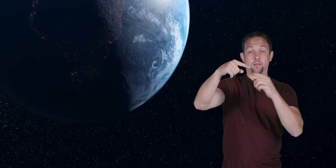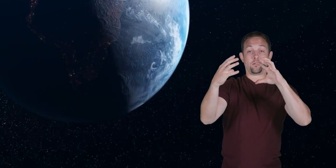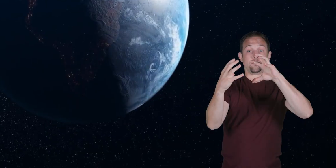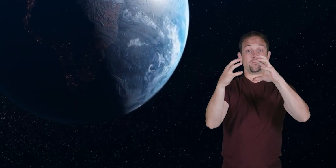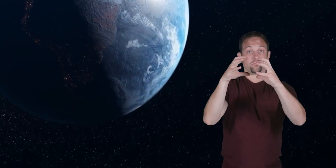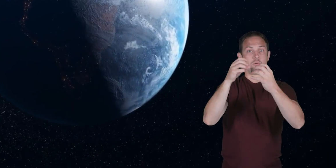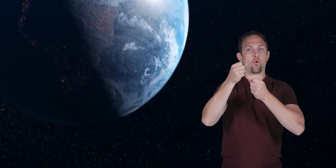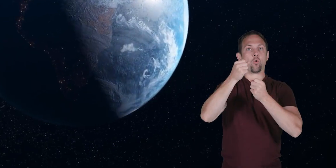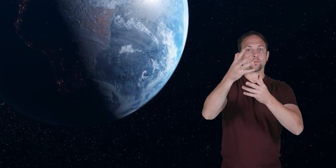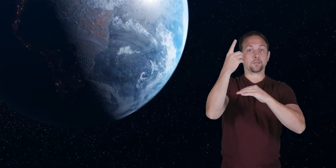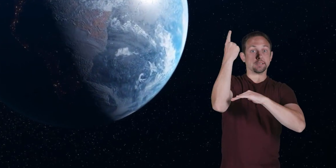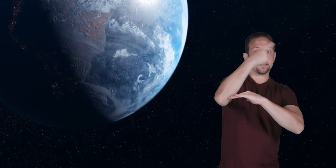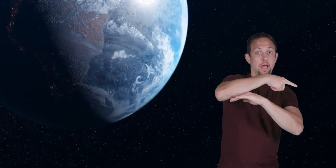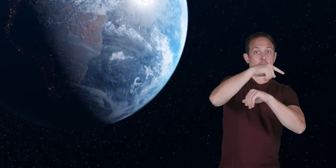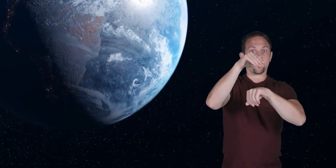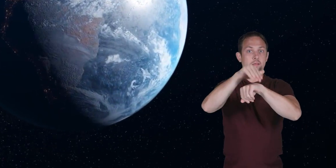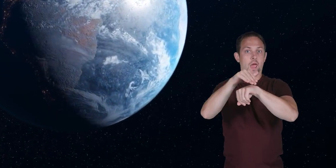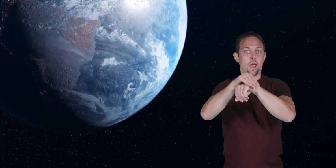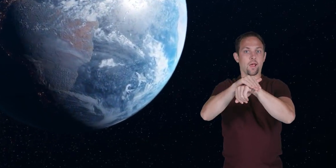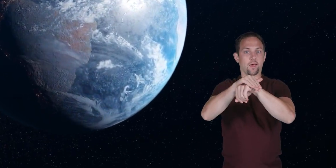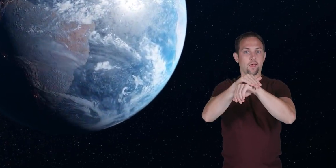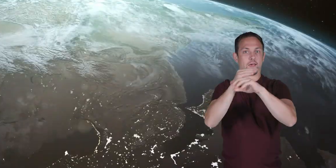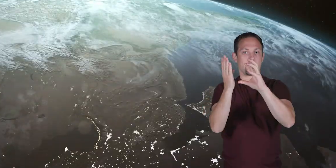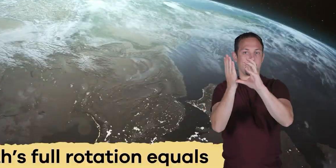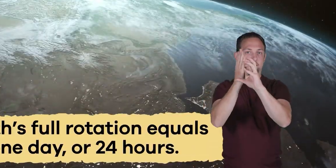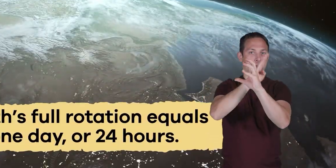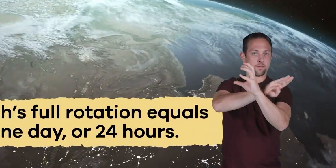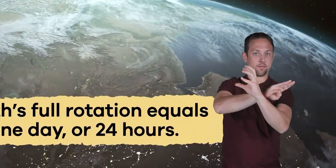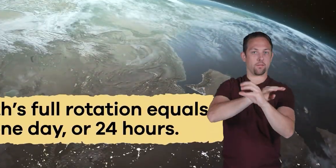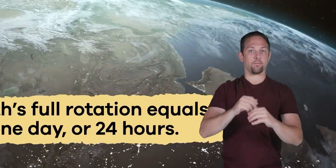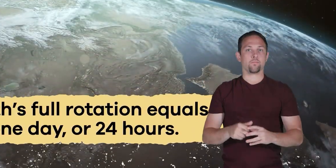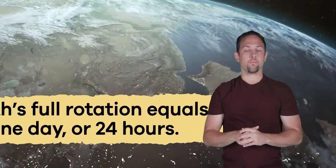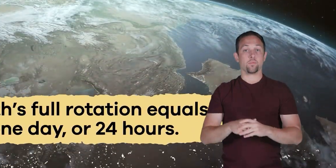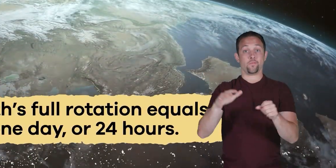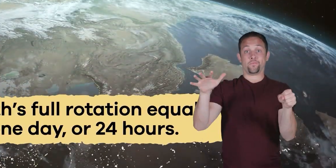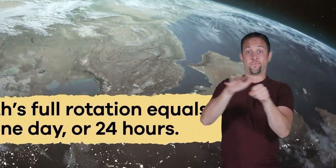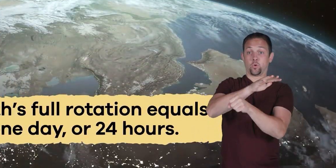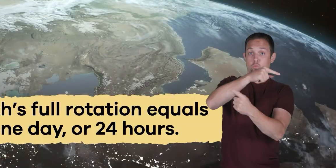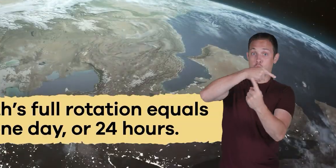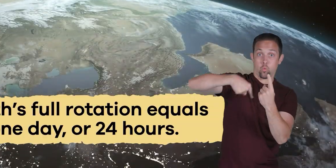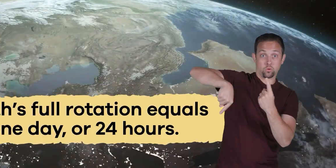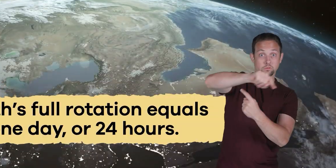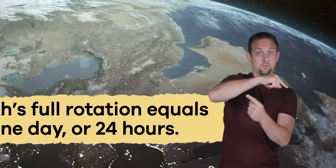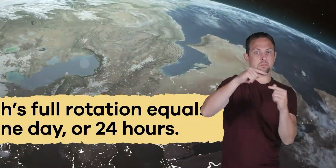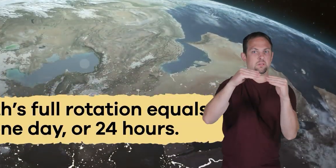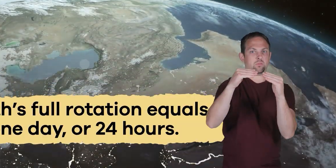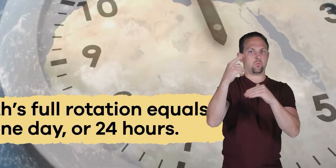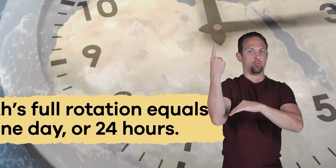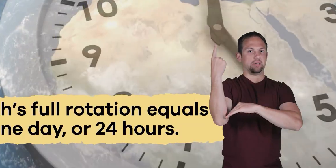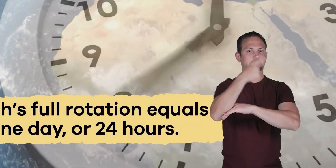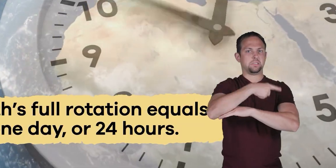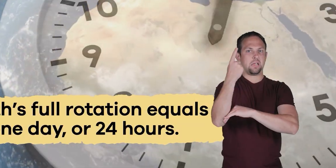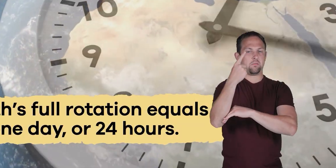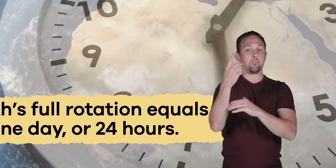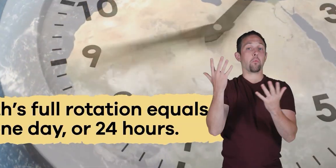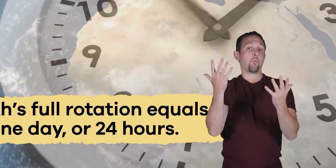causes day and night a full rotation equals one day or in earth's case